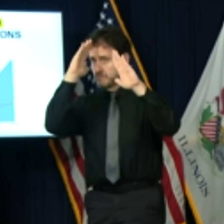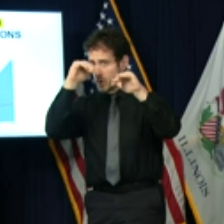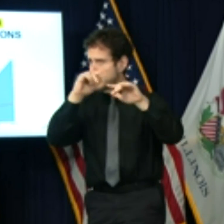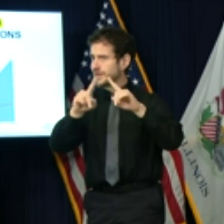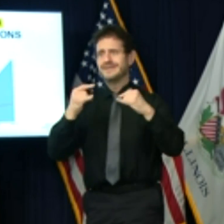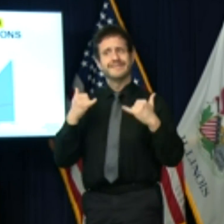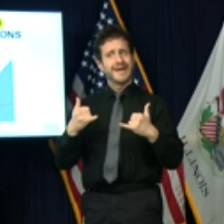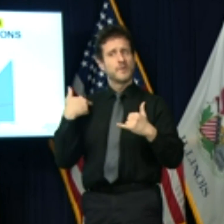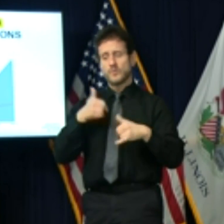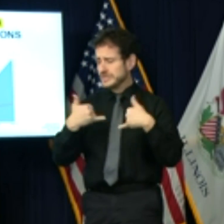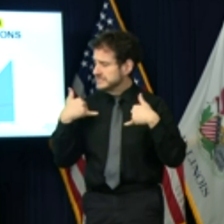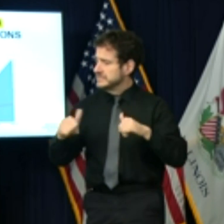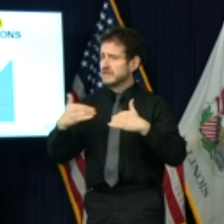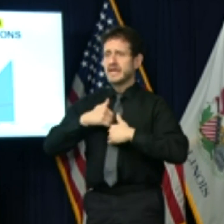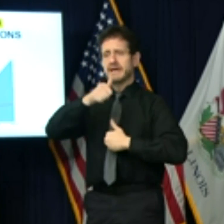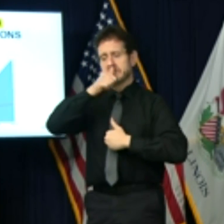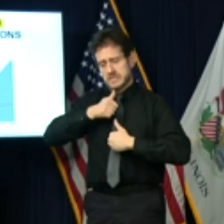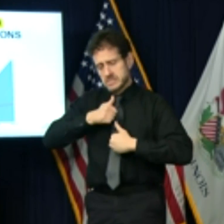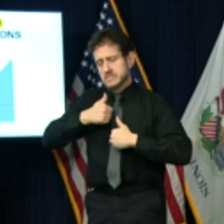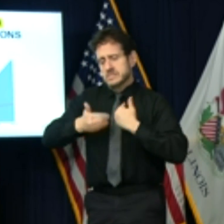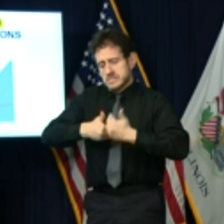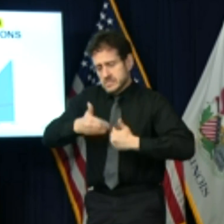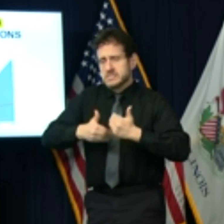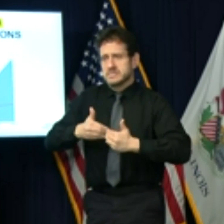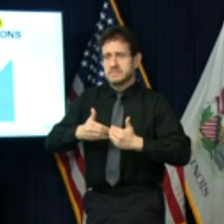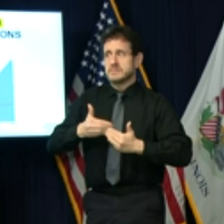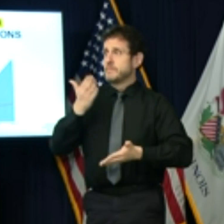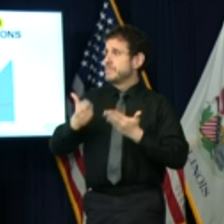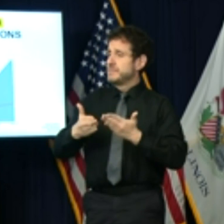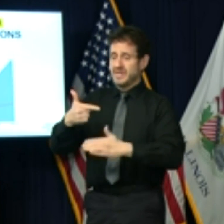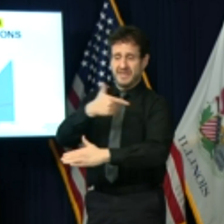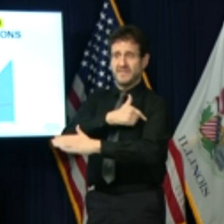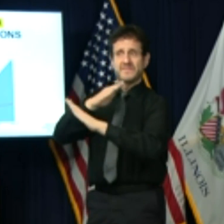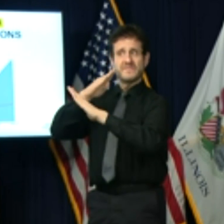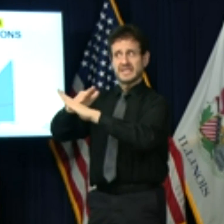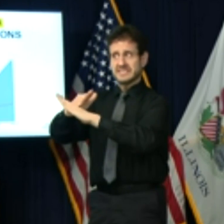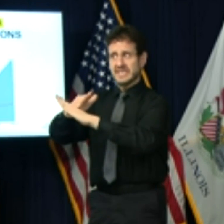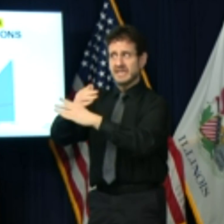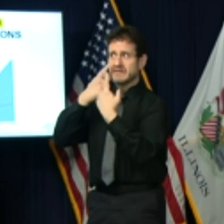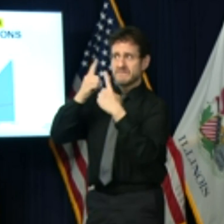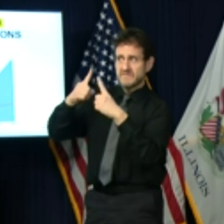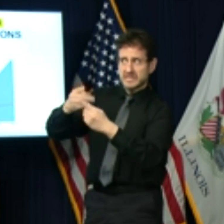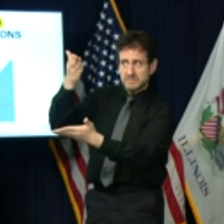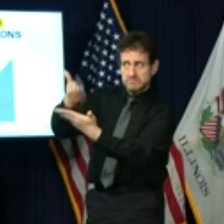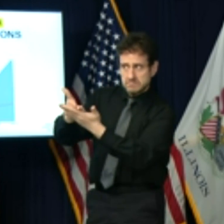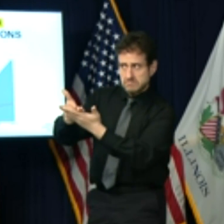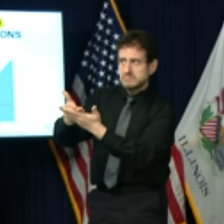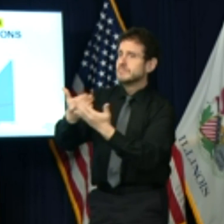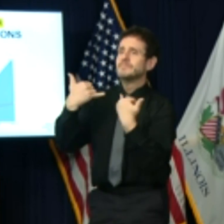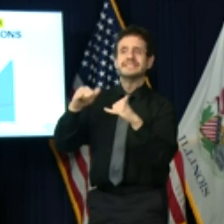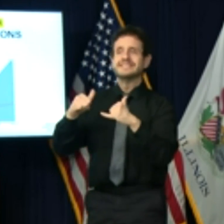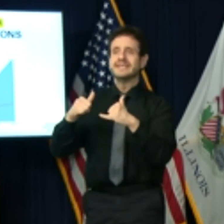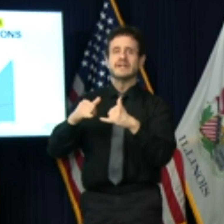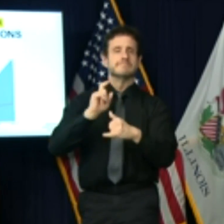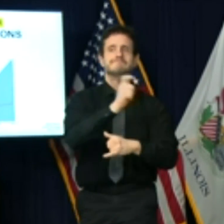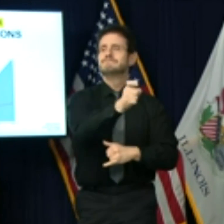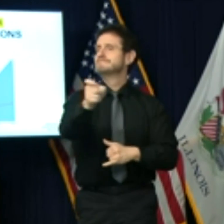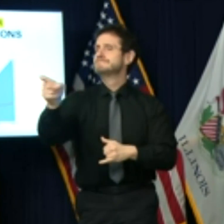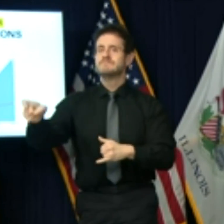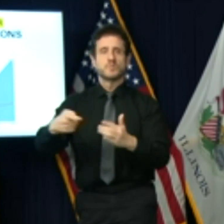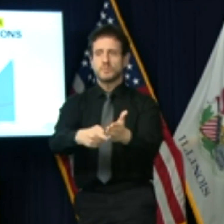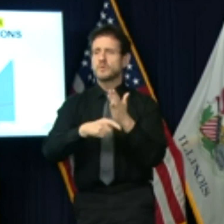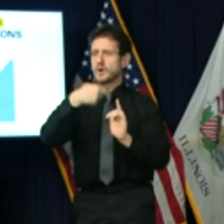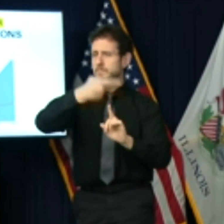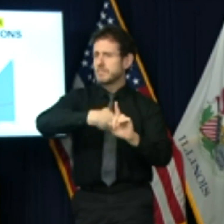it may be months before we see mass distribution of an effective vaccine. Right now, we're